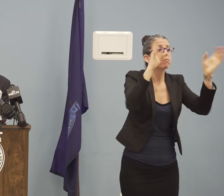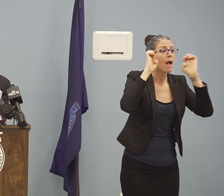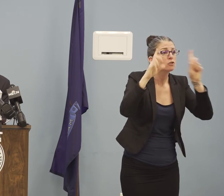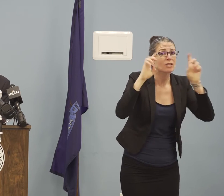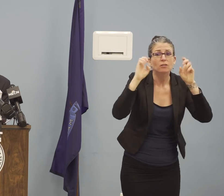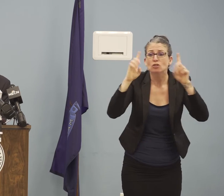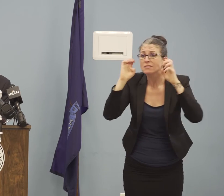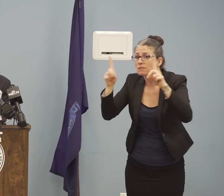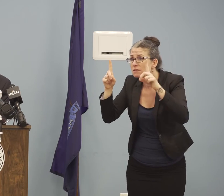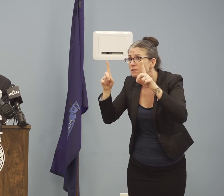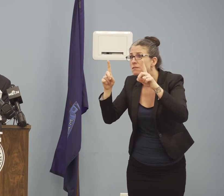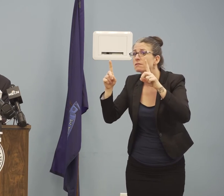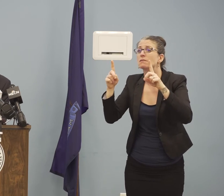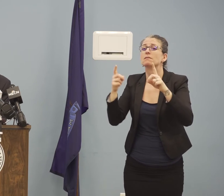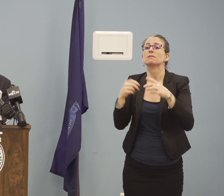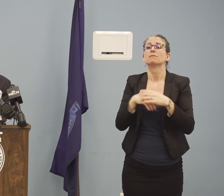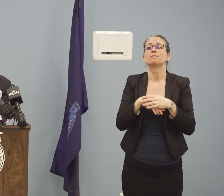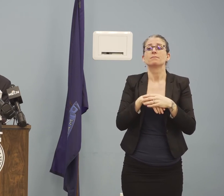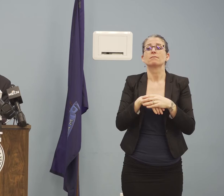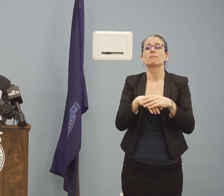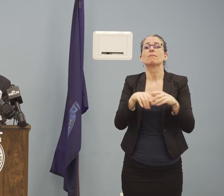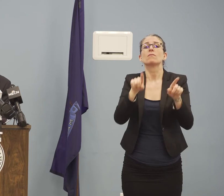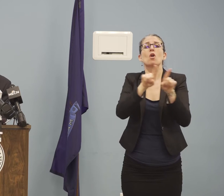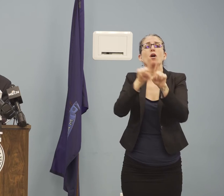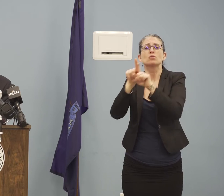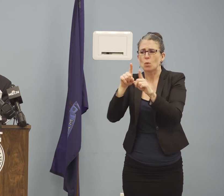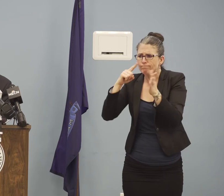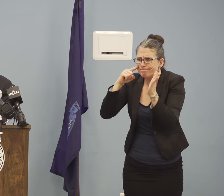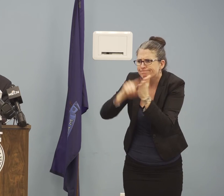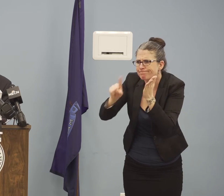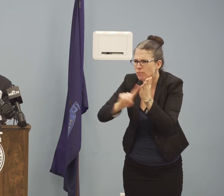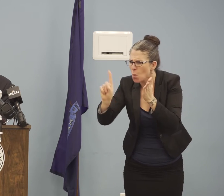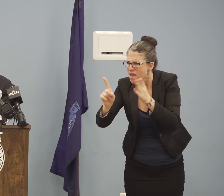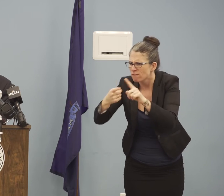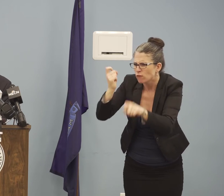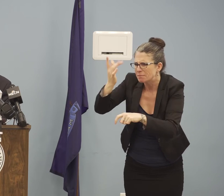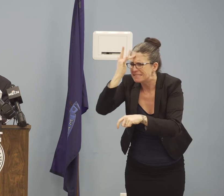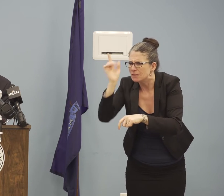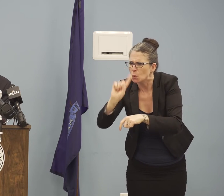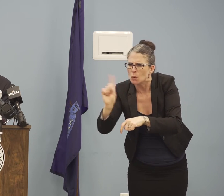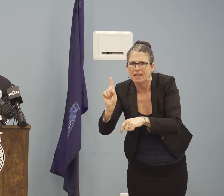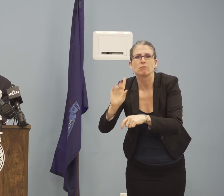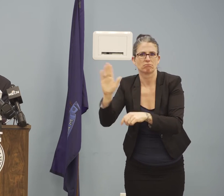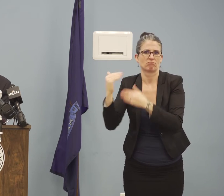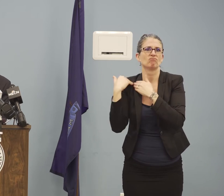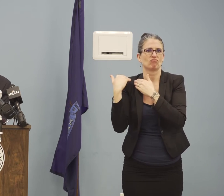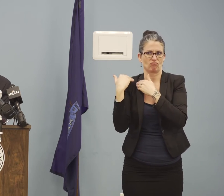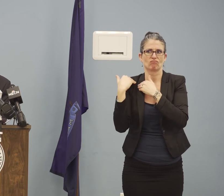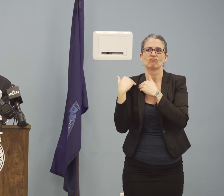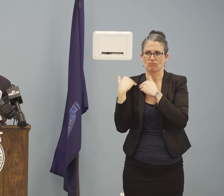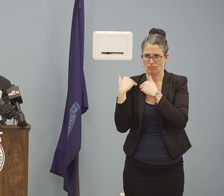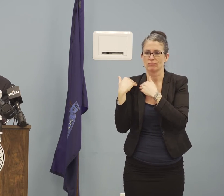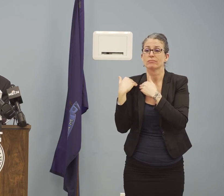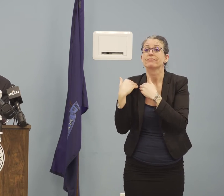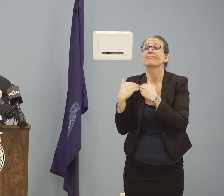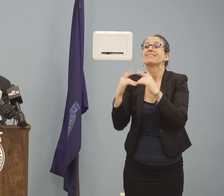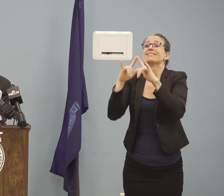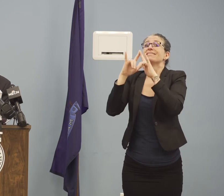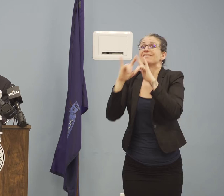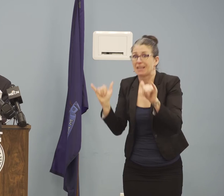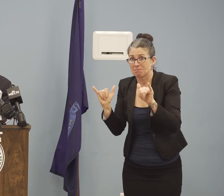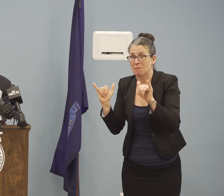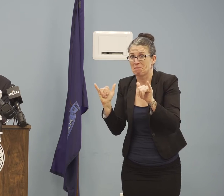that disease detective work that we've talked about. That's what they are working on right now, but they are simultaneously being